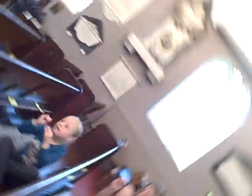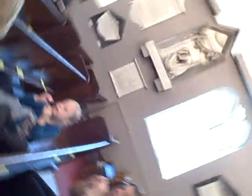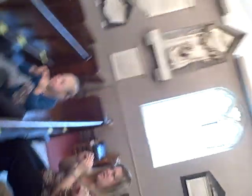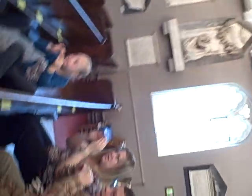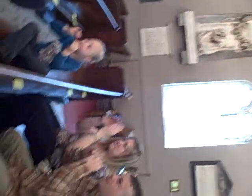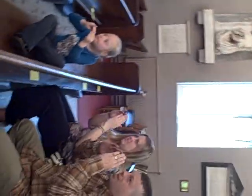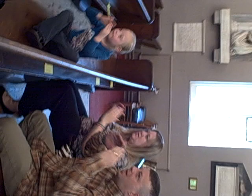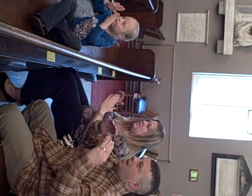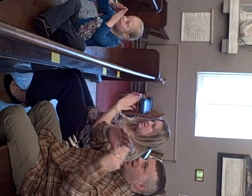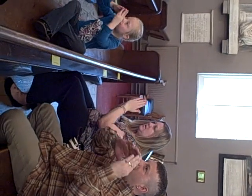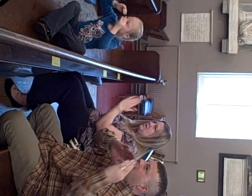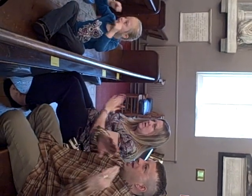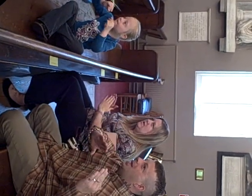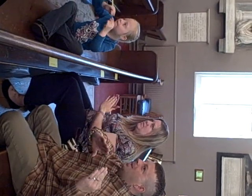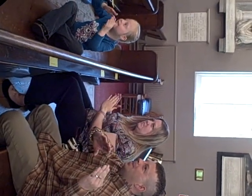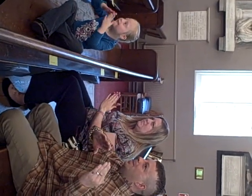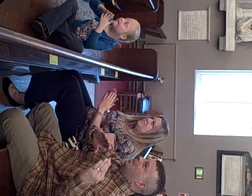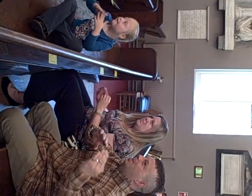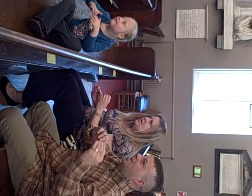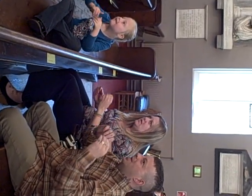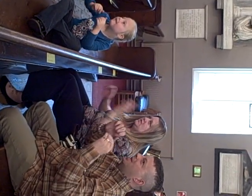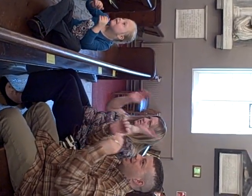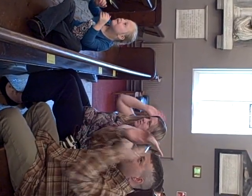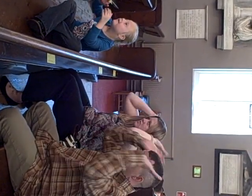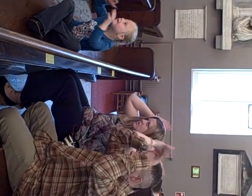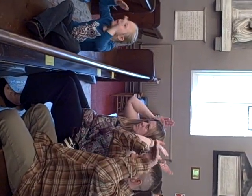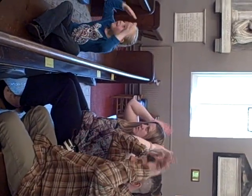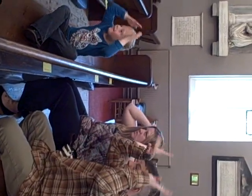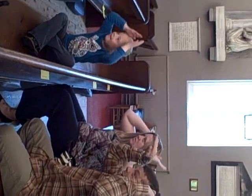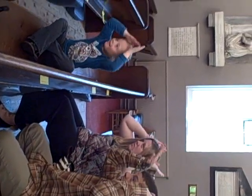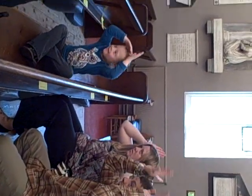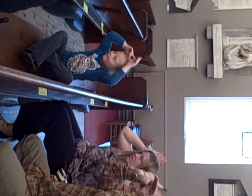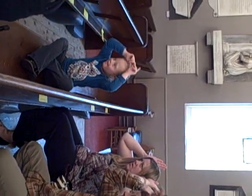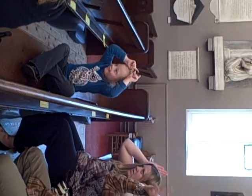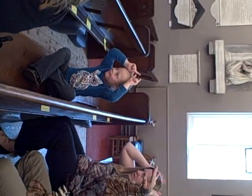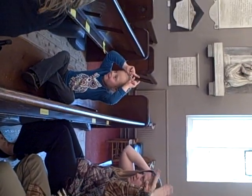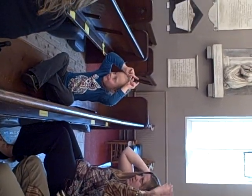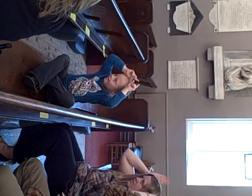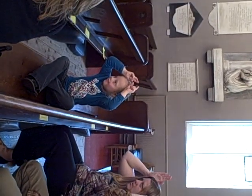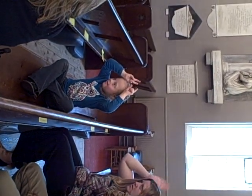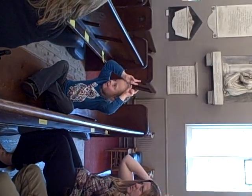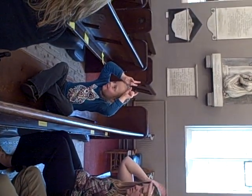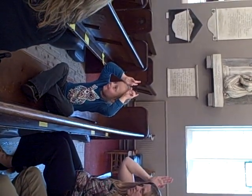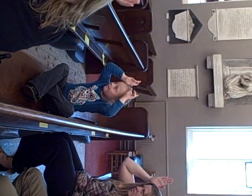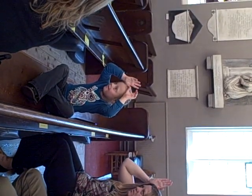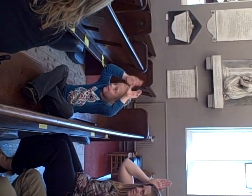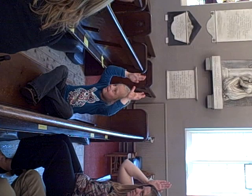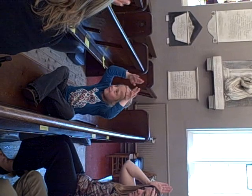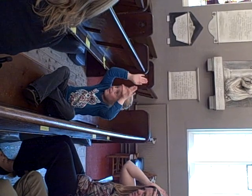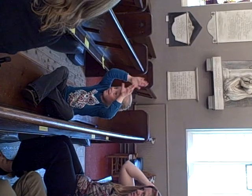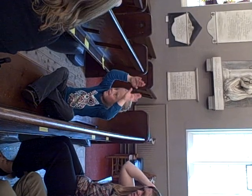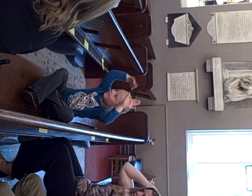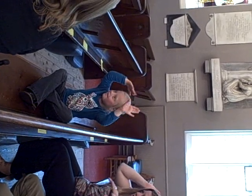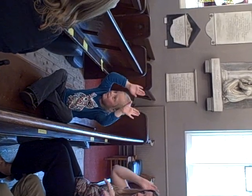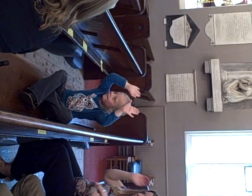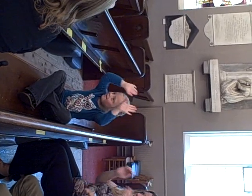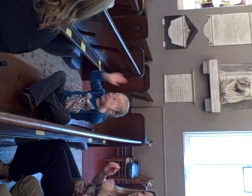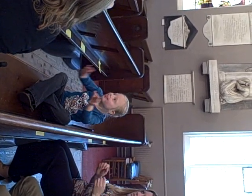Bethlehem's. Little donkey, little donkey, had a